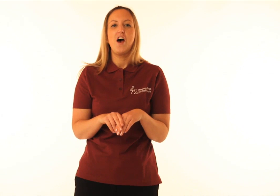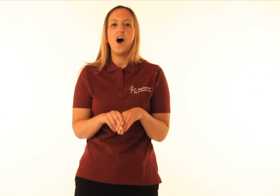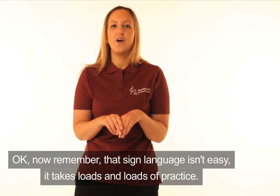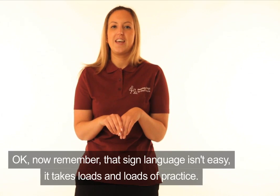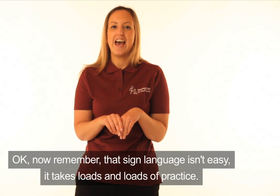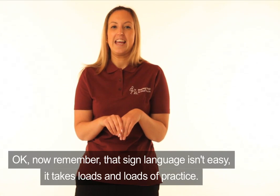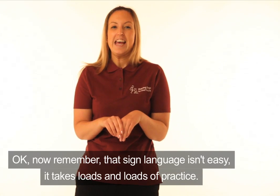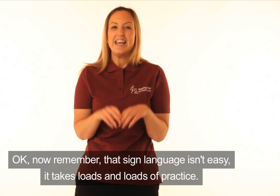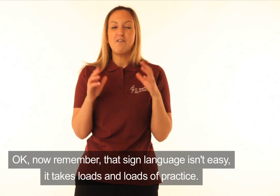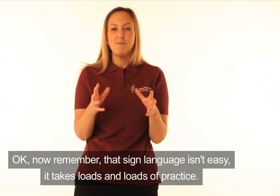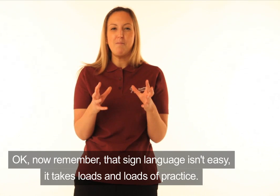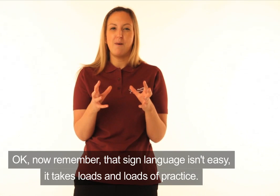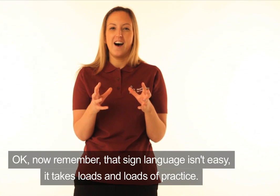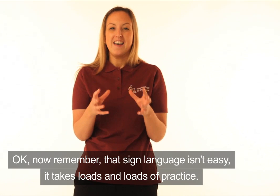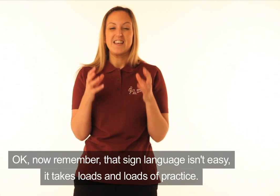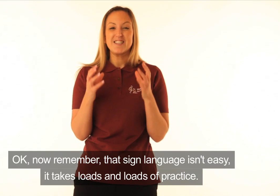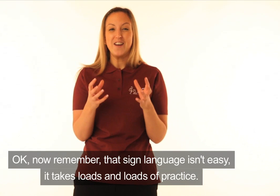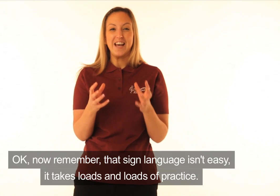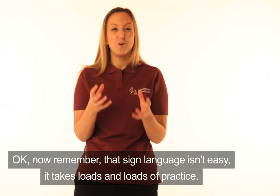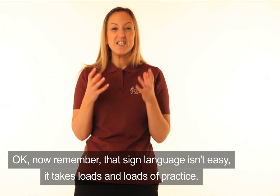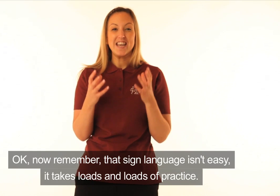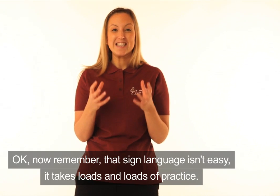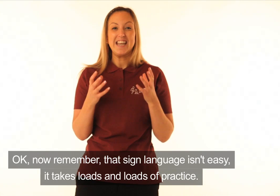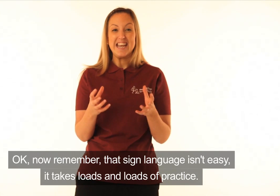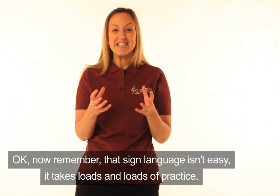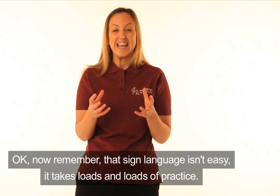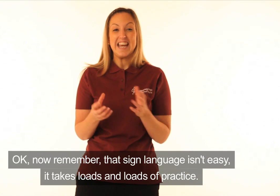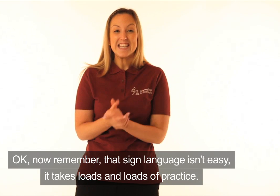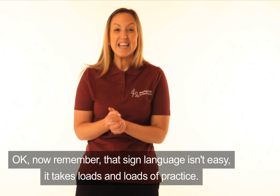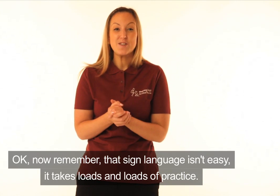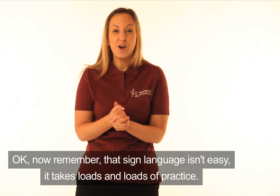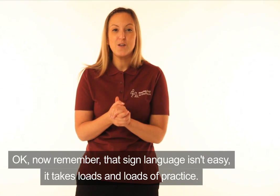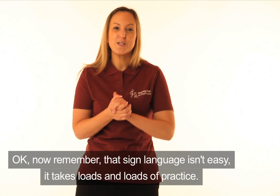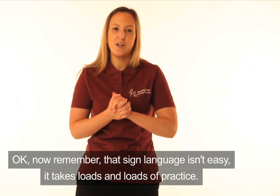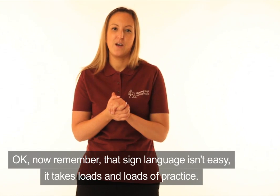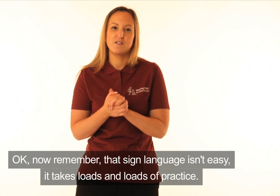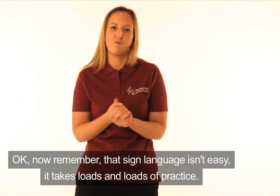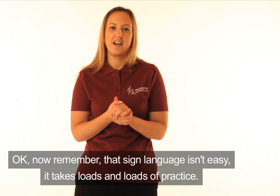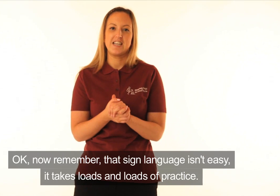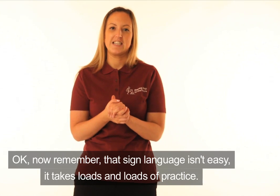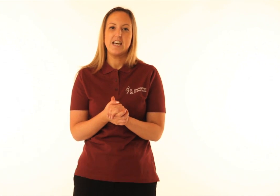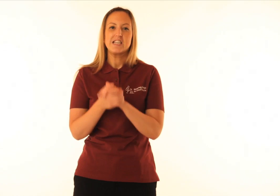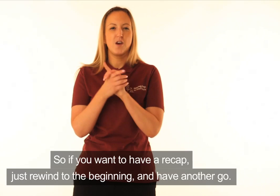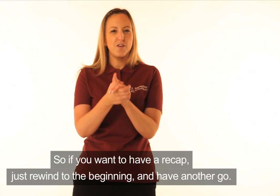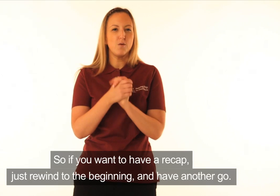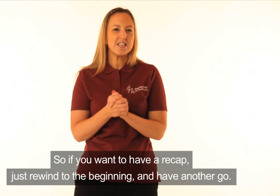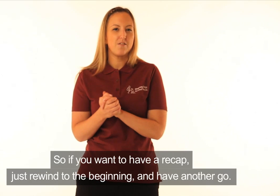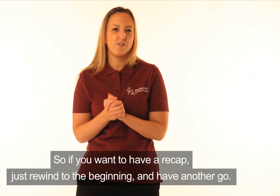OK. Now remember, sign language isn't easy. It takes loads and loads of practice. So if you want to have a